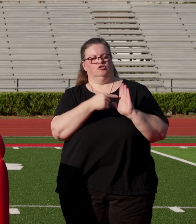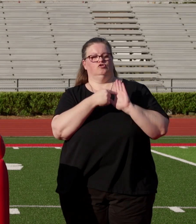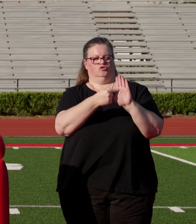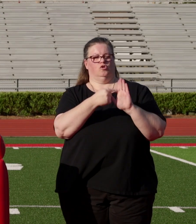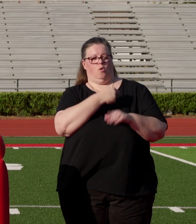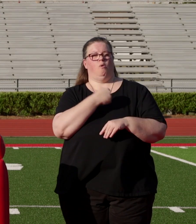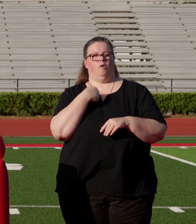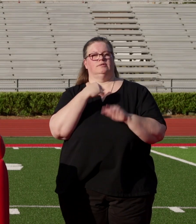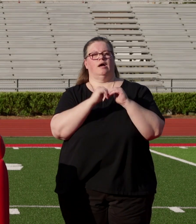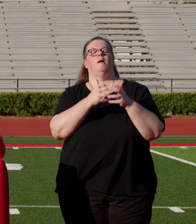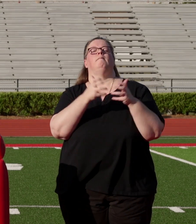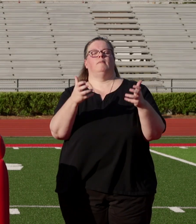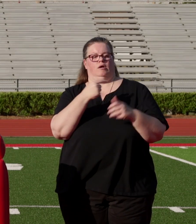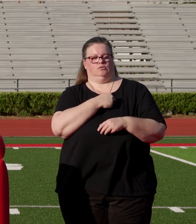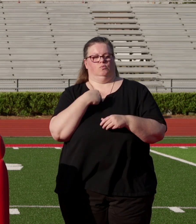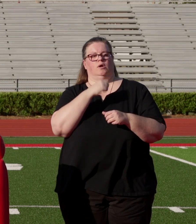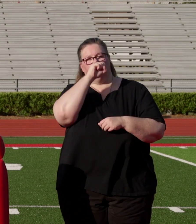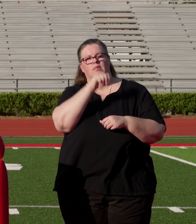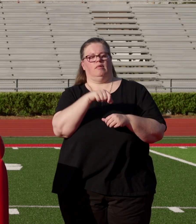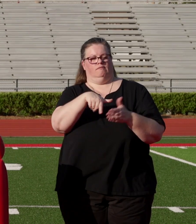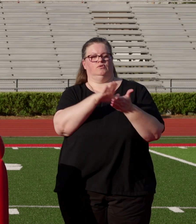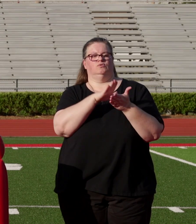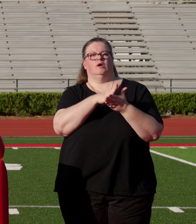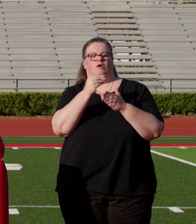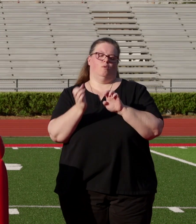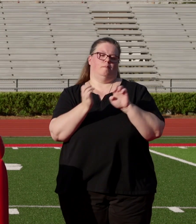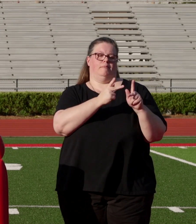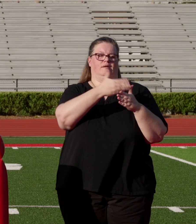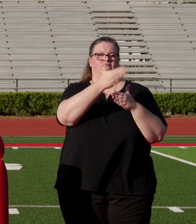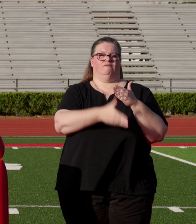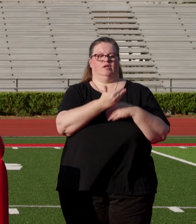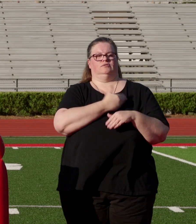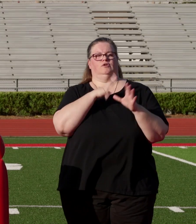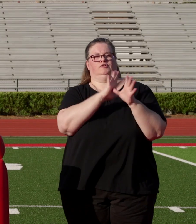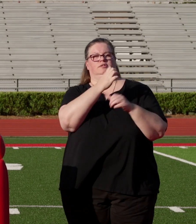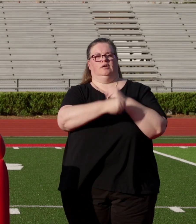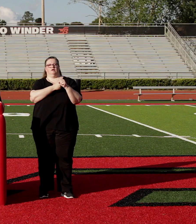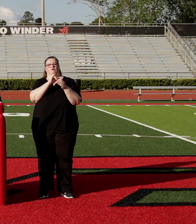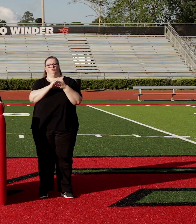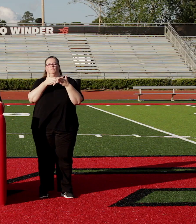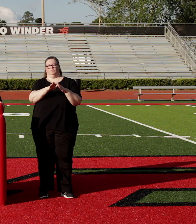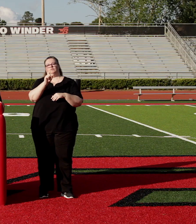much we really love this school and that we would give anything to go back and finish our senior year the way it was supposed to.